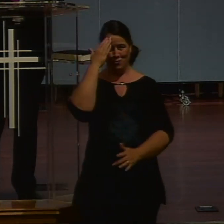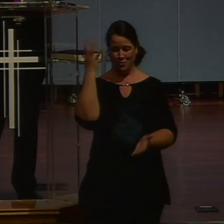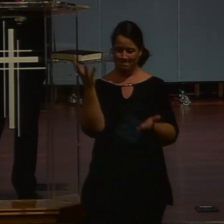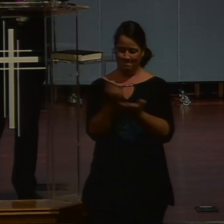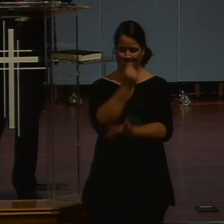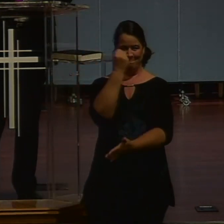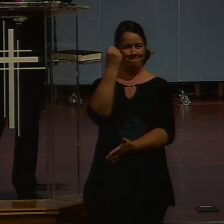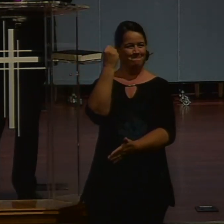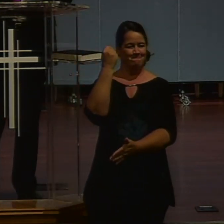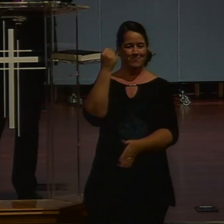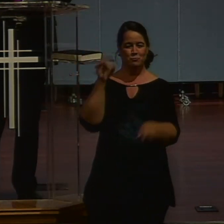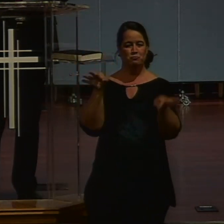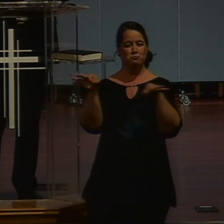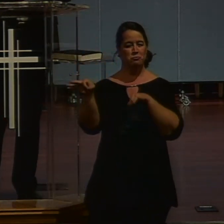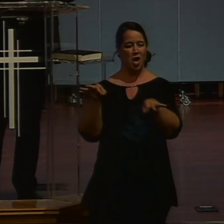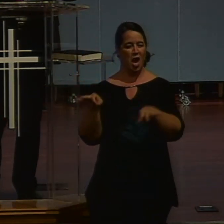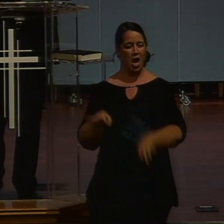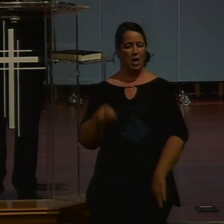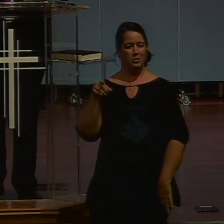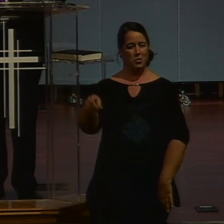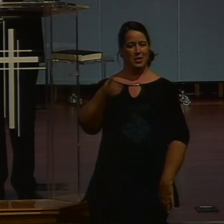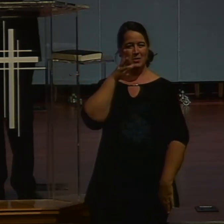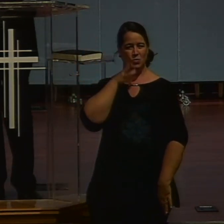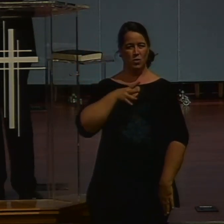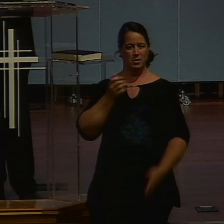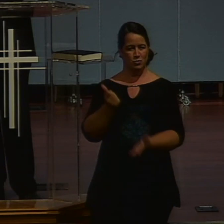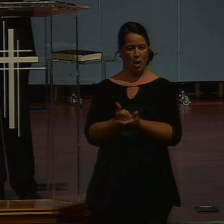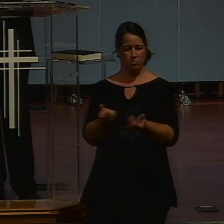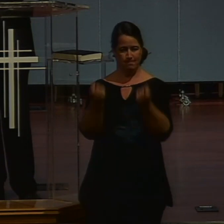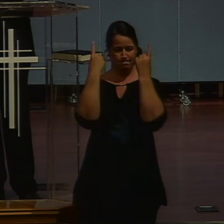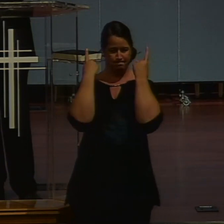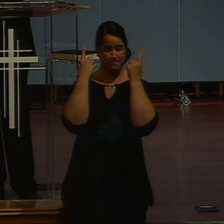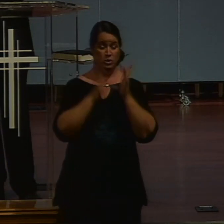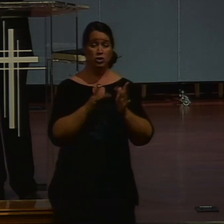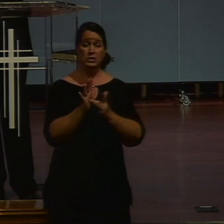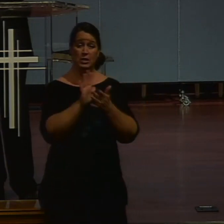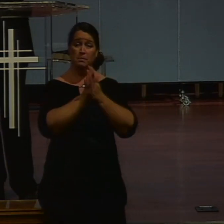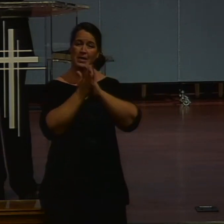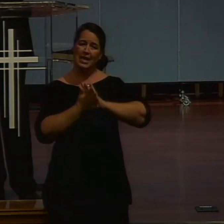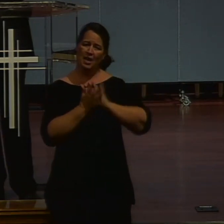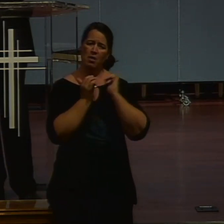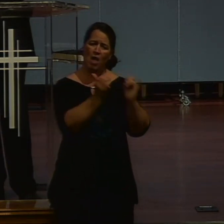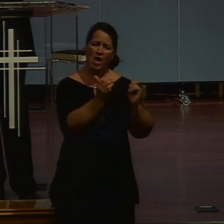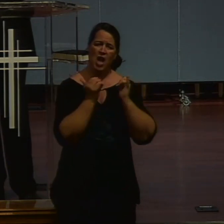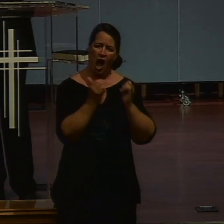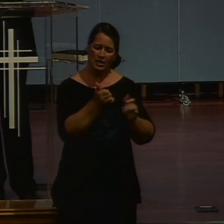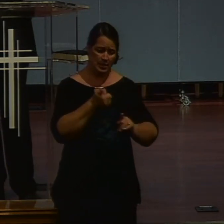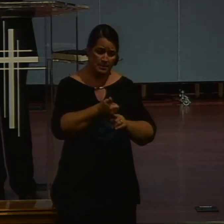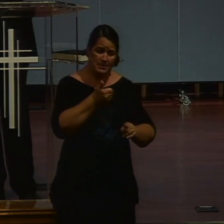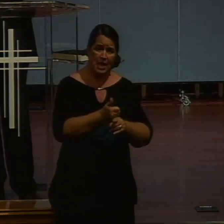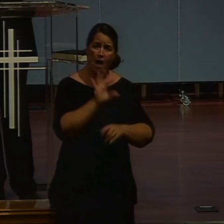Jesus took on flesh in all things. He became like us. The writer of Hebrews says Philippians said he he made himself of no